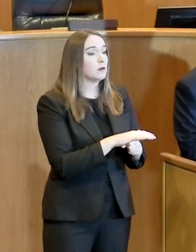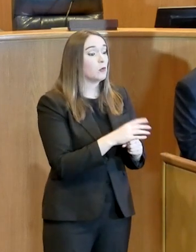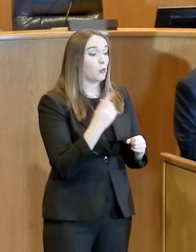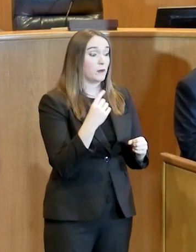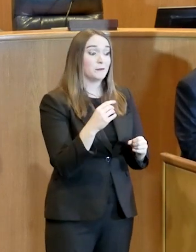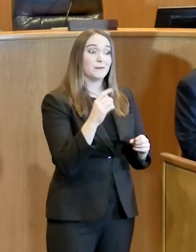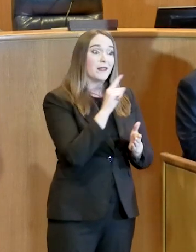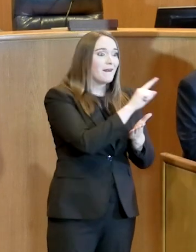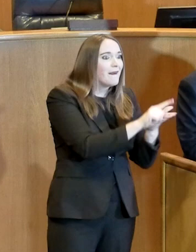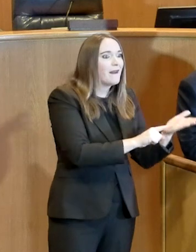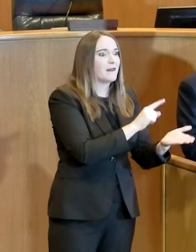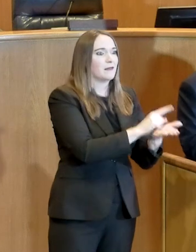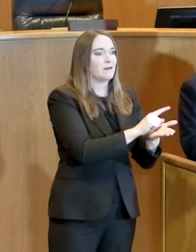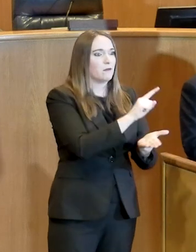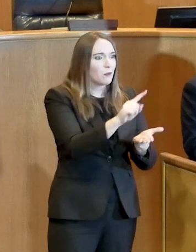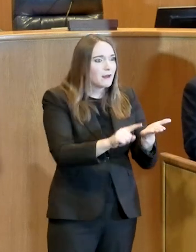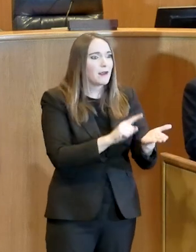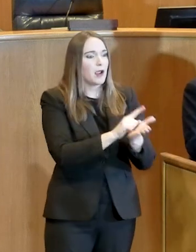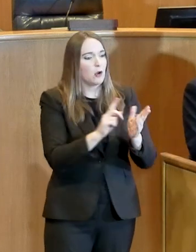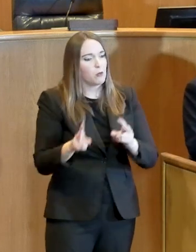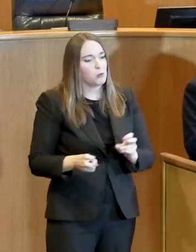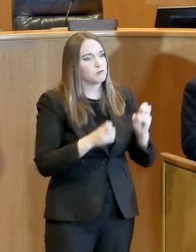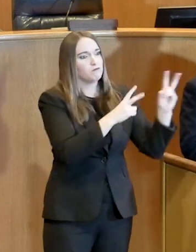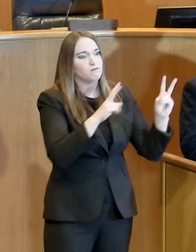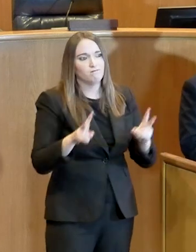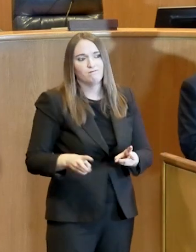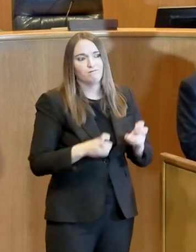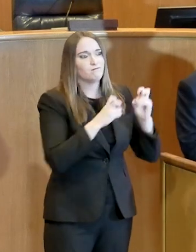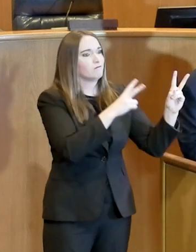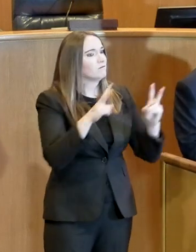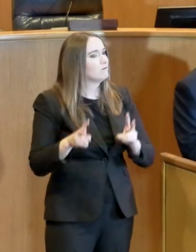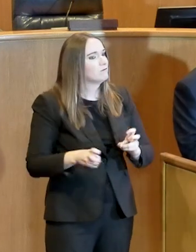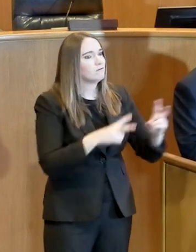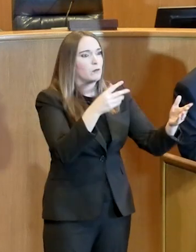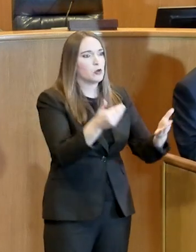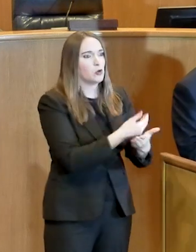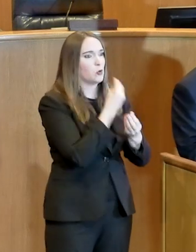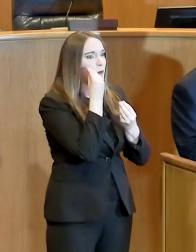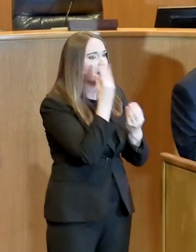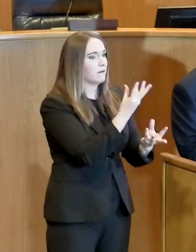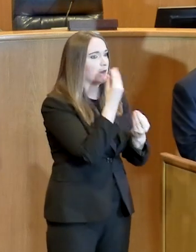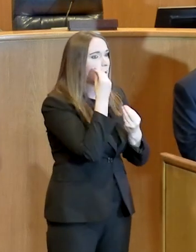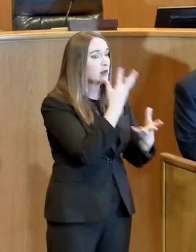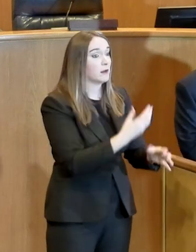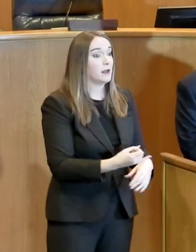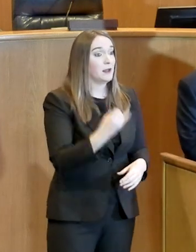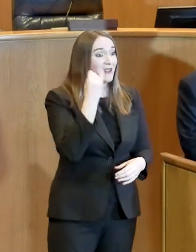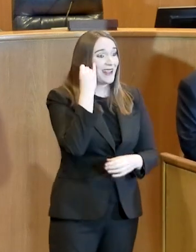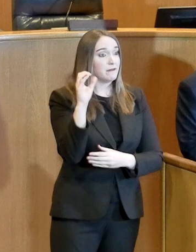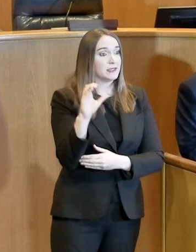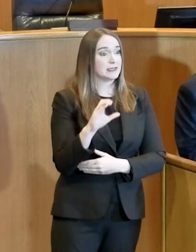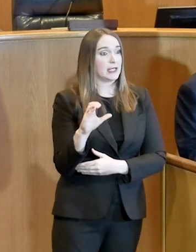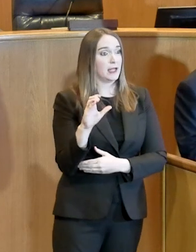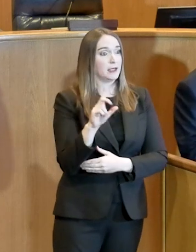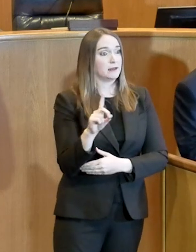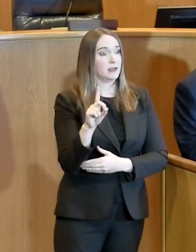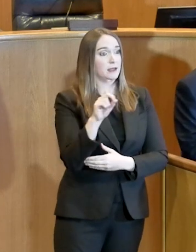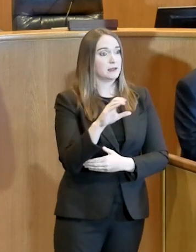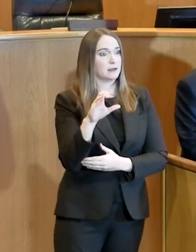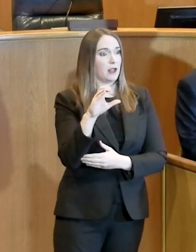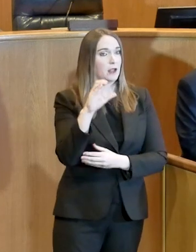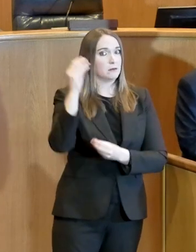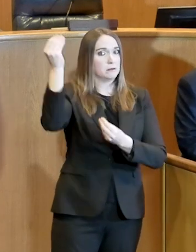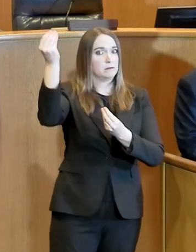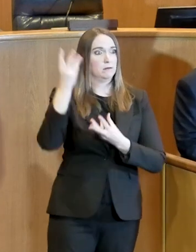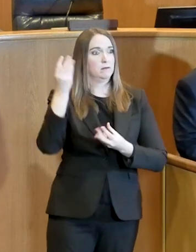hour there. And, of course, also we get the latest news from the CDC. And I know that our people are hungry for